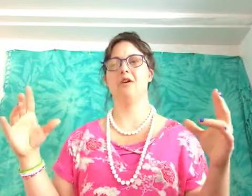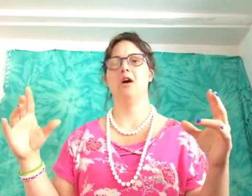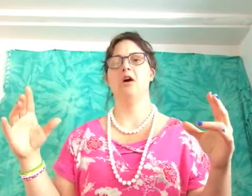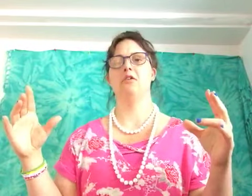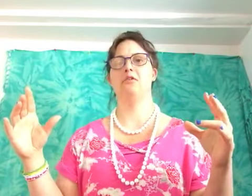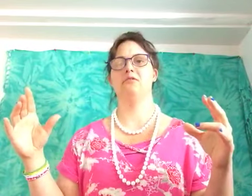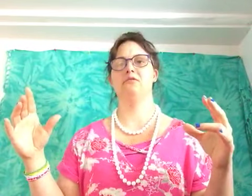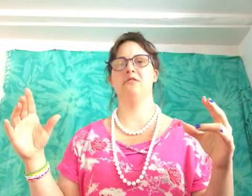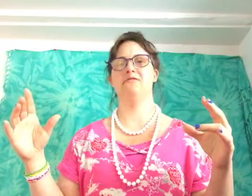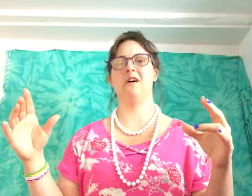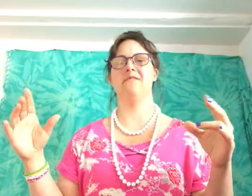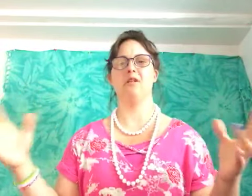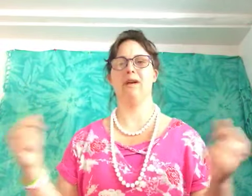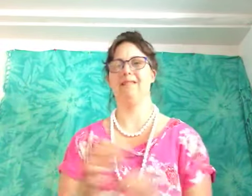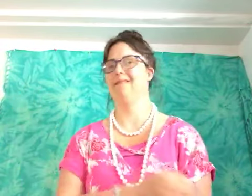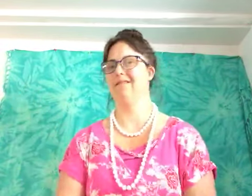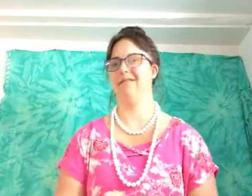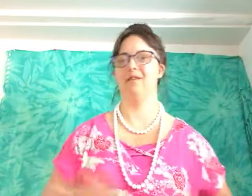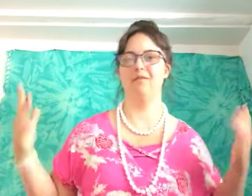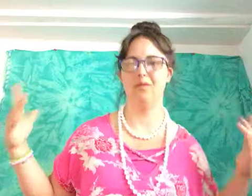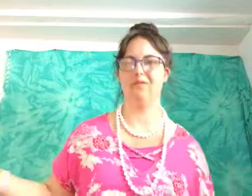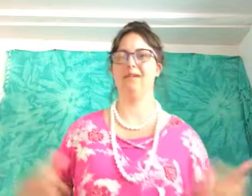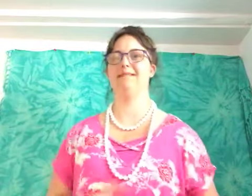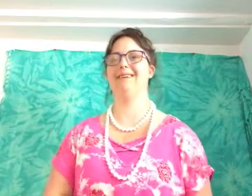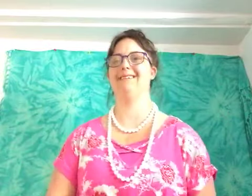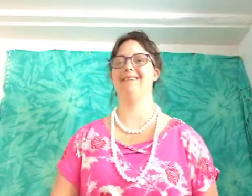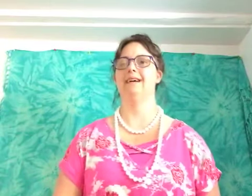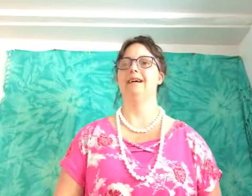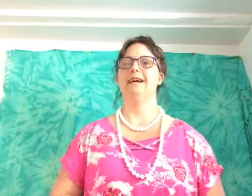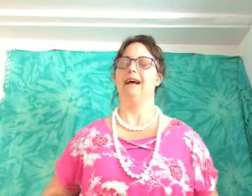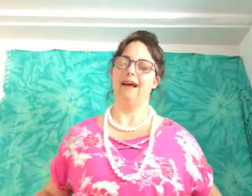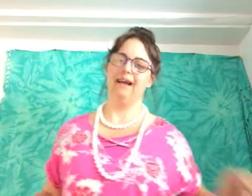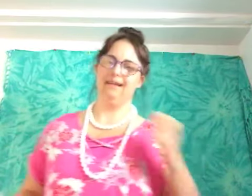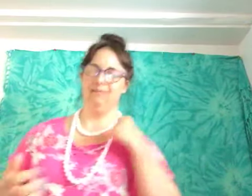uh uh uh uh following if you know what i'm going here and